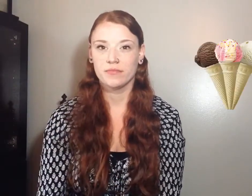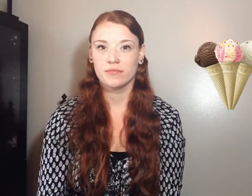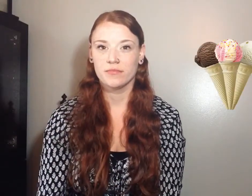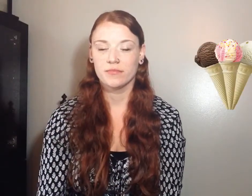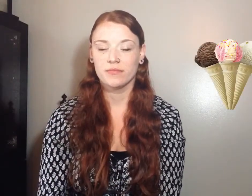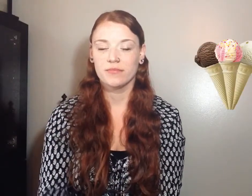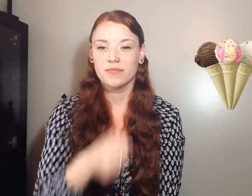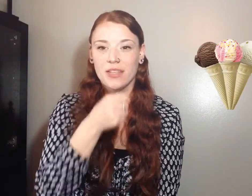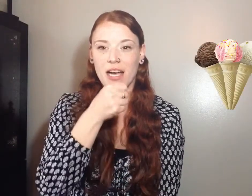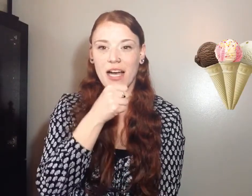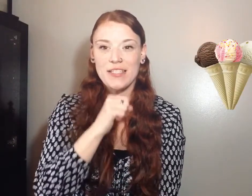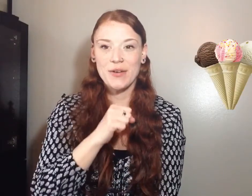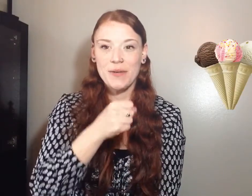Ice cream.